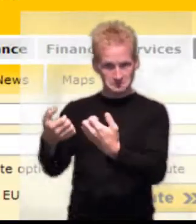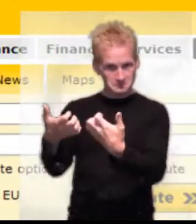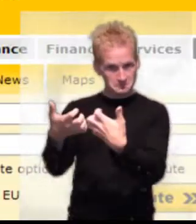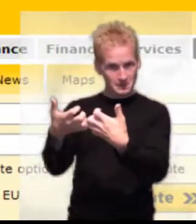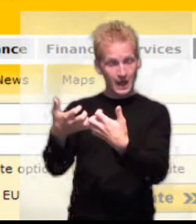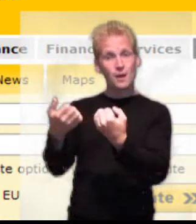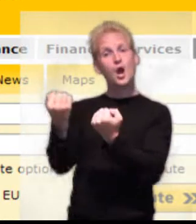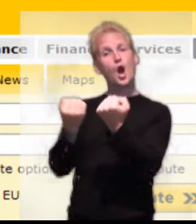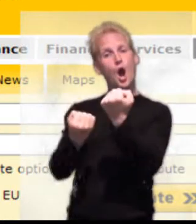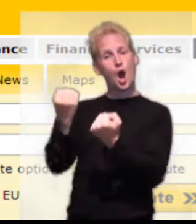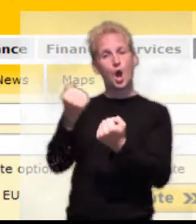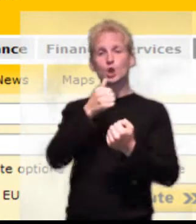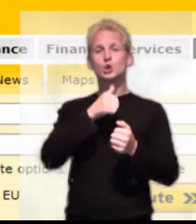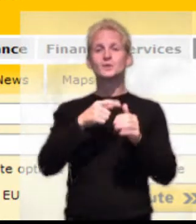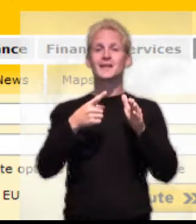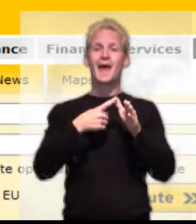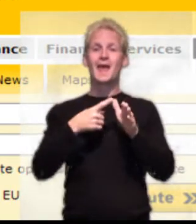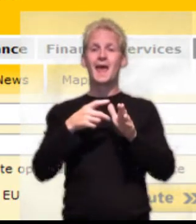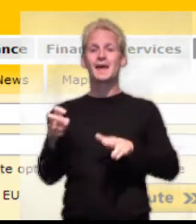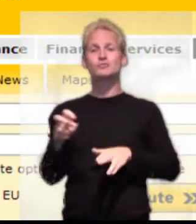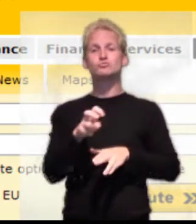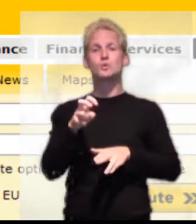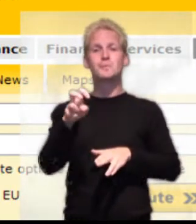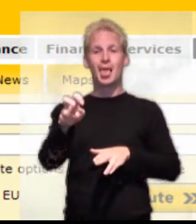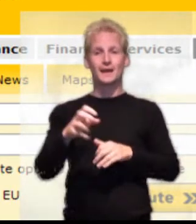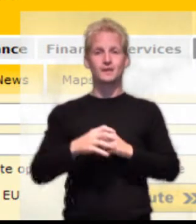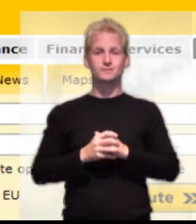Use the AA Route Planner to plan your journey.